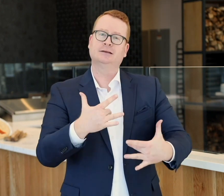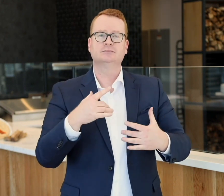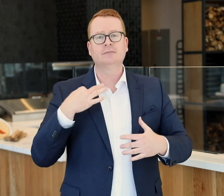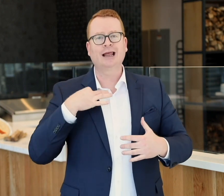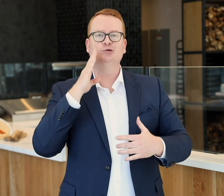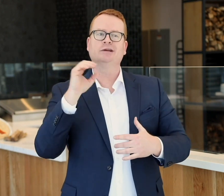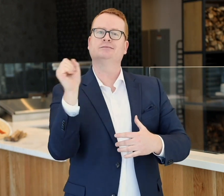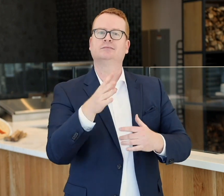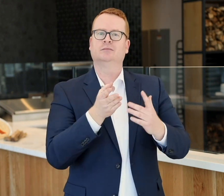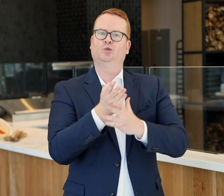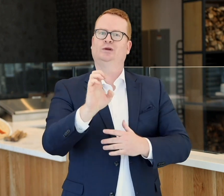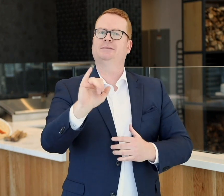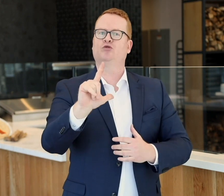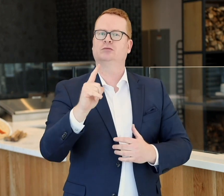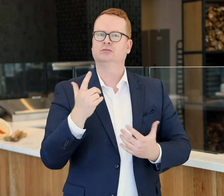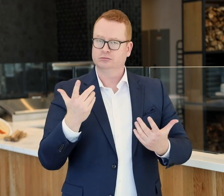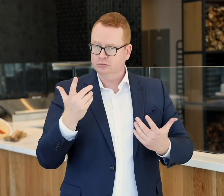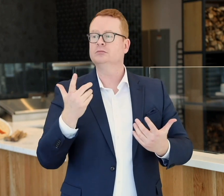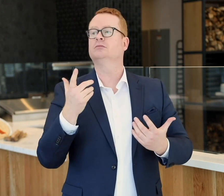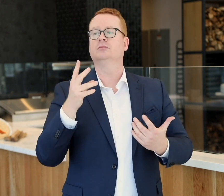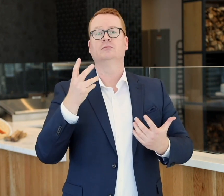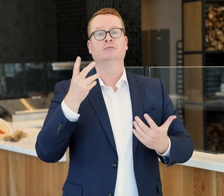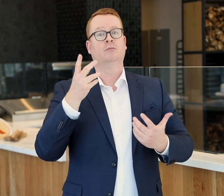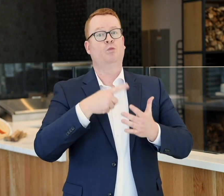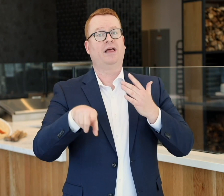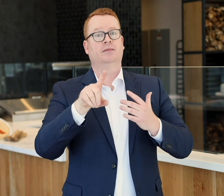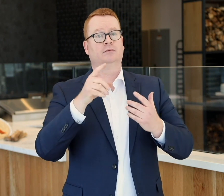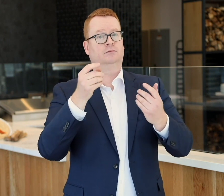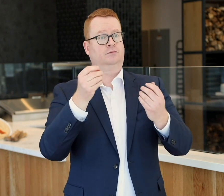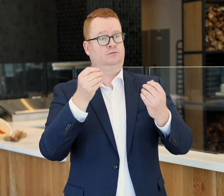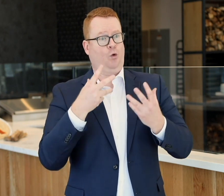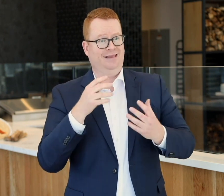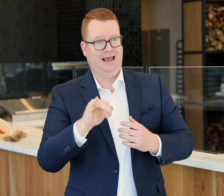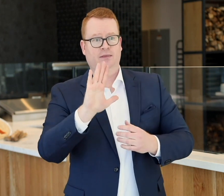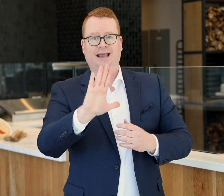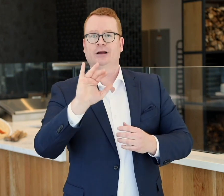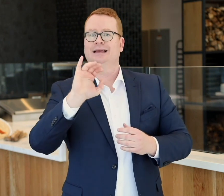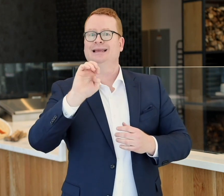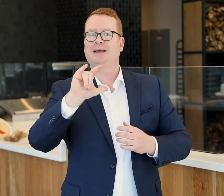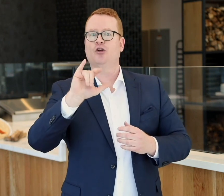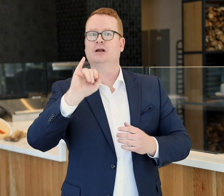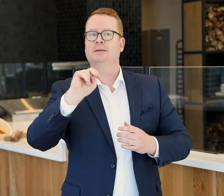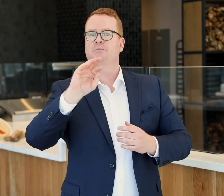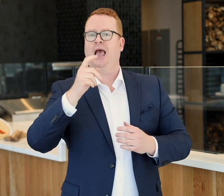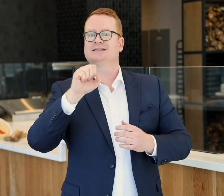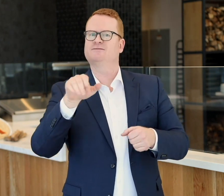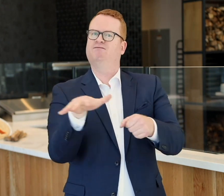They all said candidates usually applied through email. But they also told me they